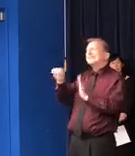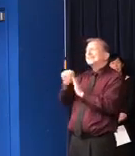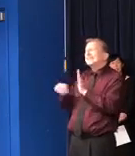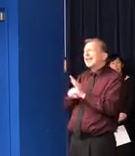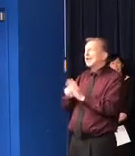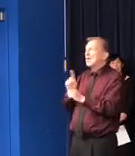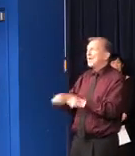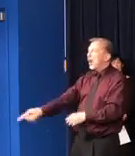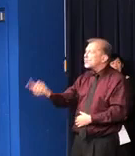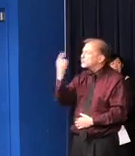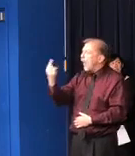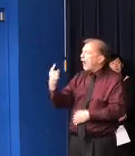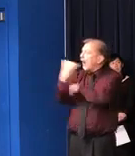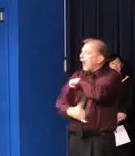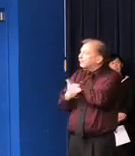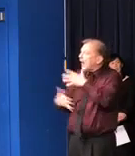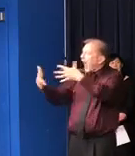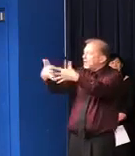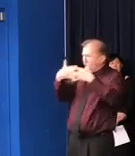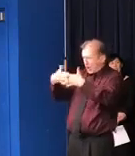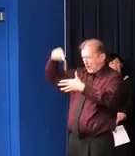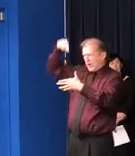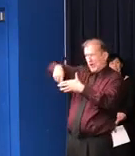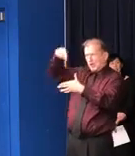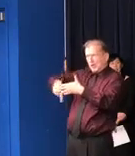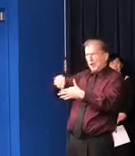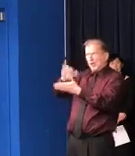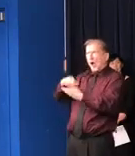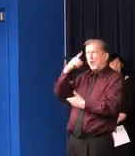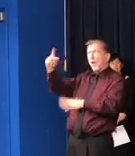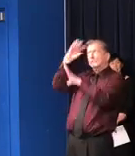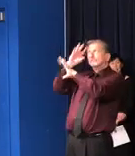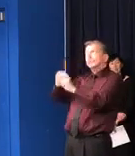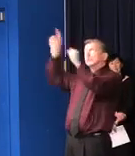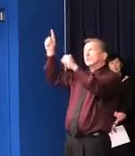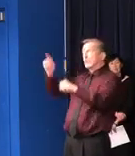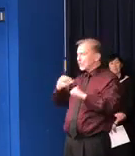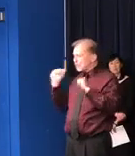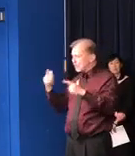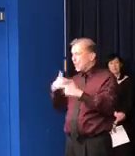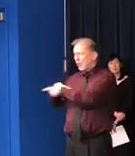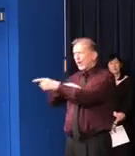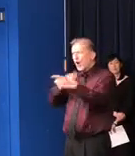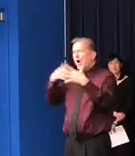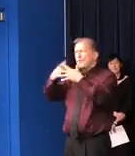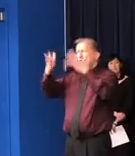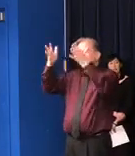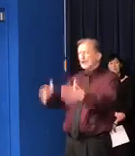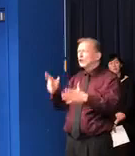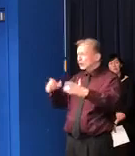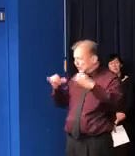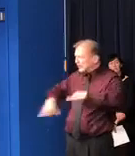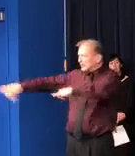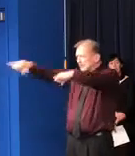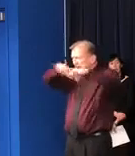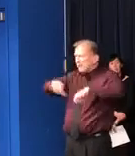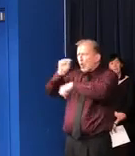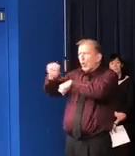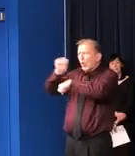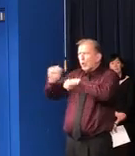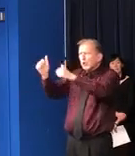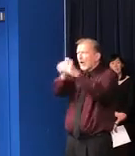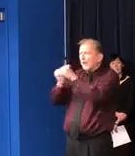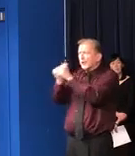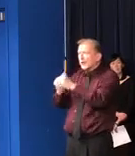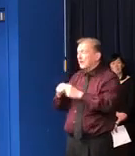republic. But the fact is we're one country. We are all Americans. And, you know, when you've got, you know, states